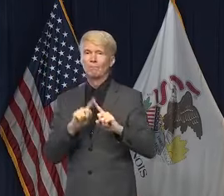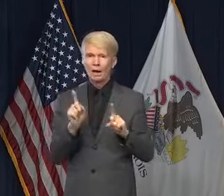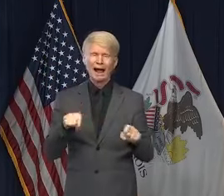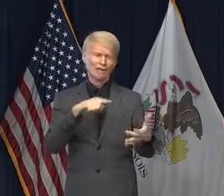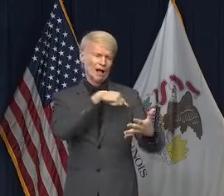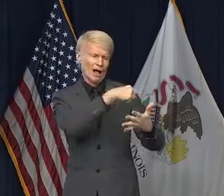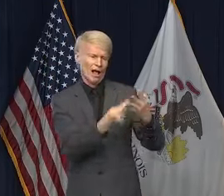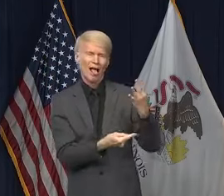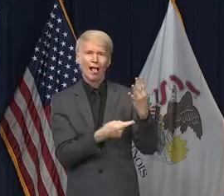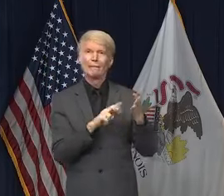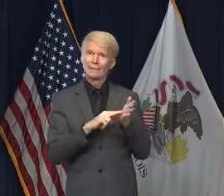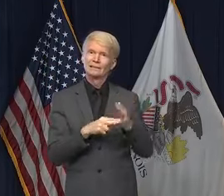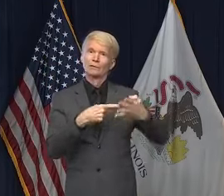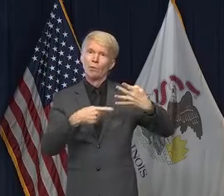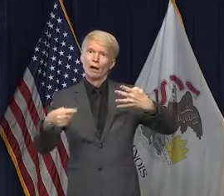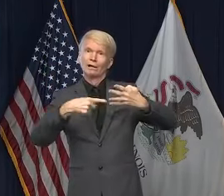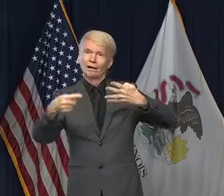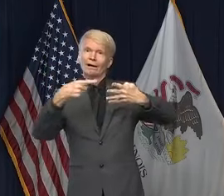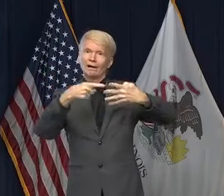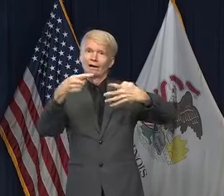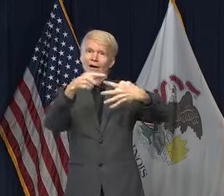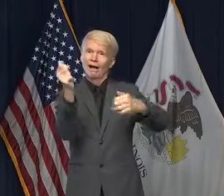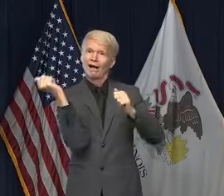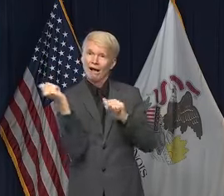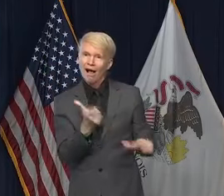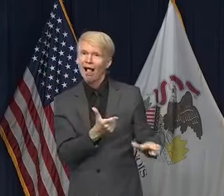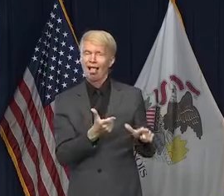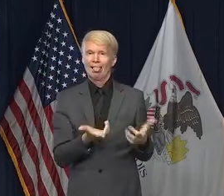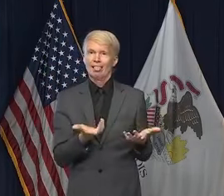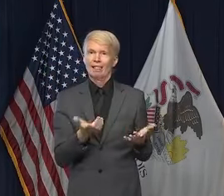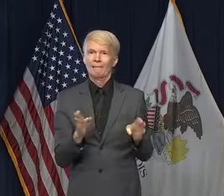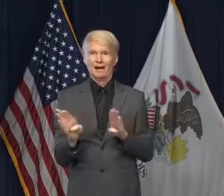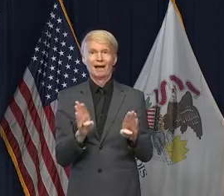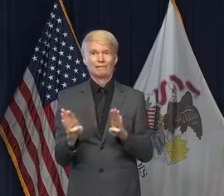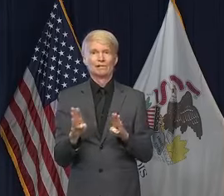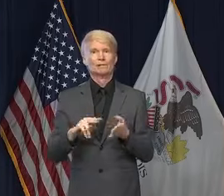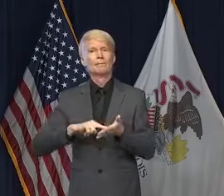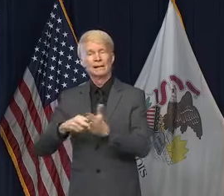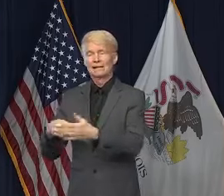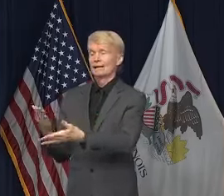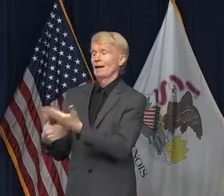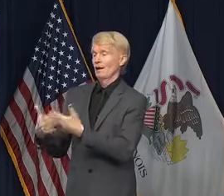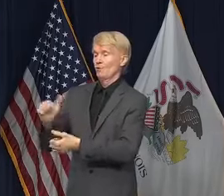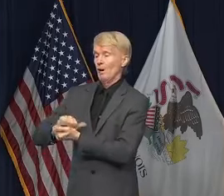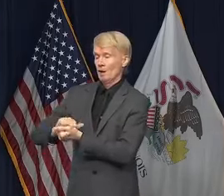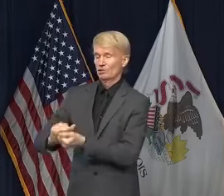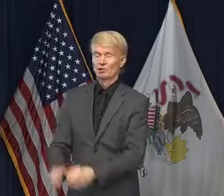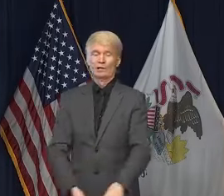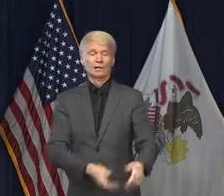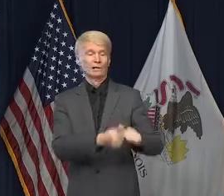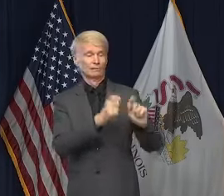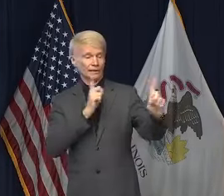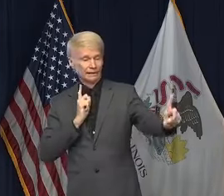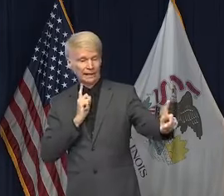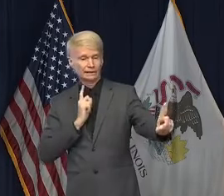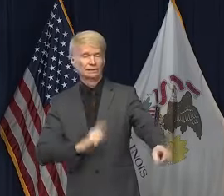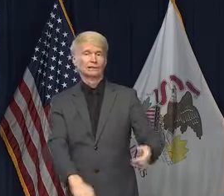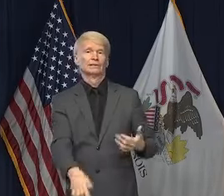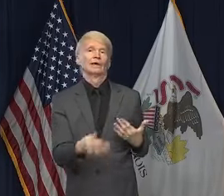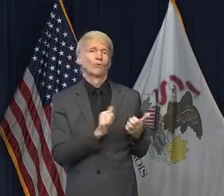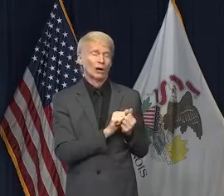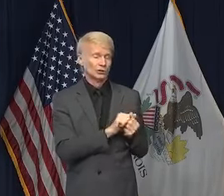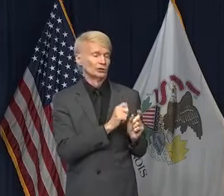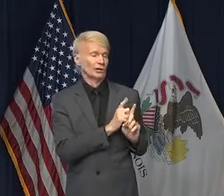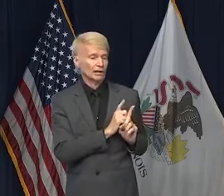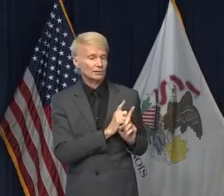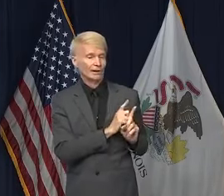of that. That's a layered approach. And just the same way, combining hand washing with maintaining distance, with washing our hands and